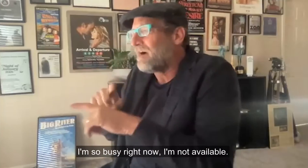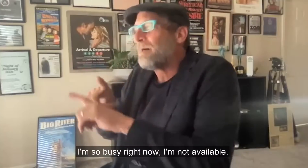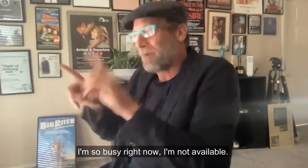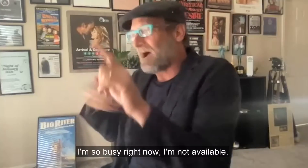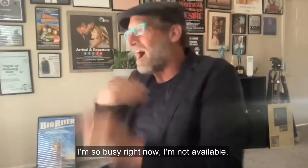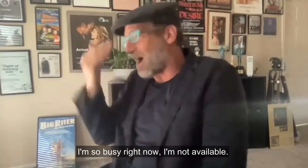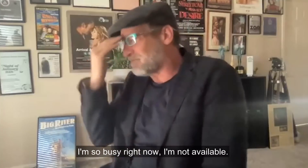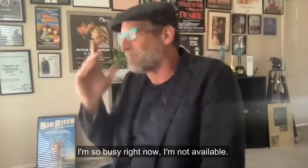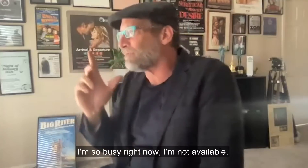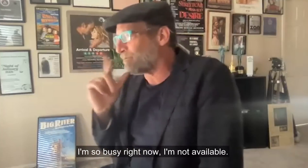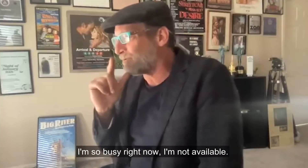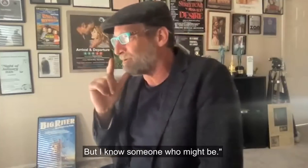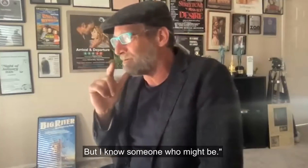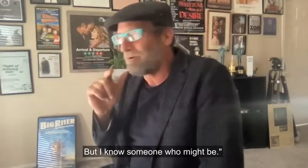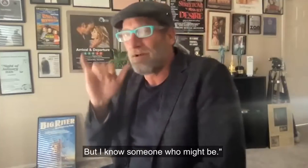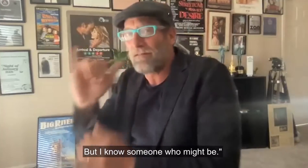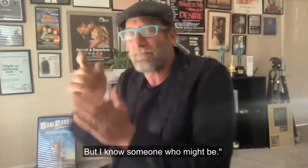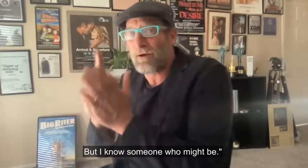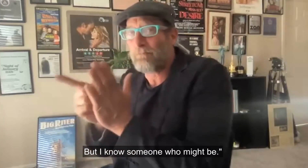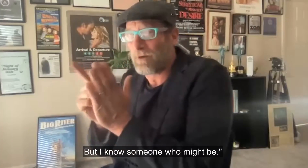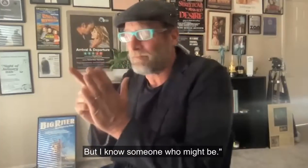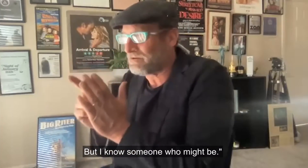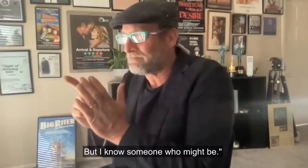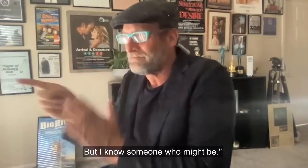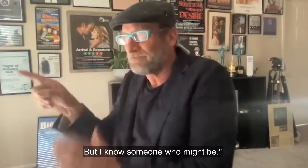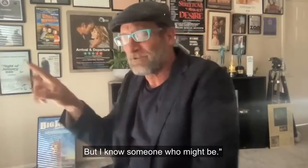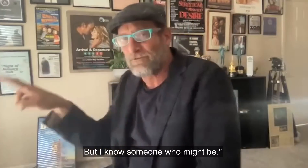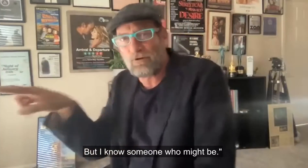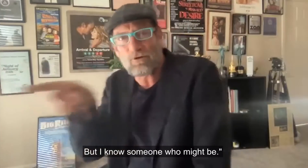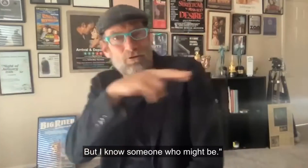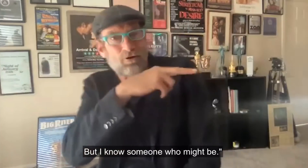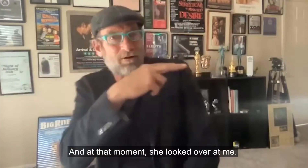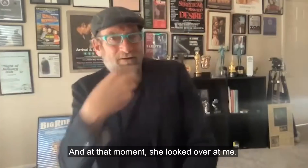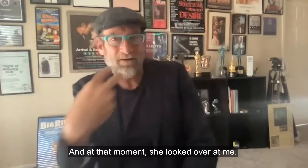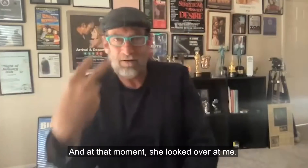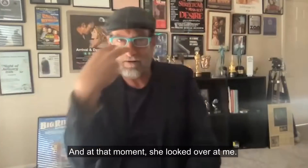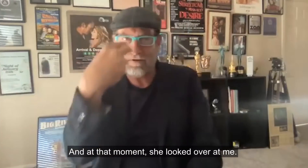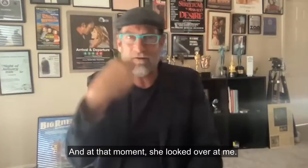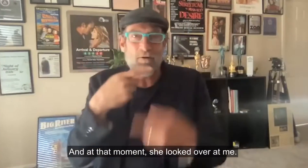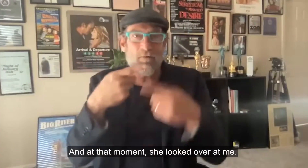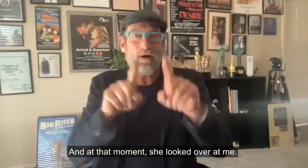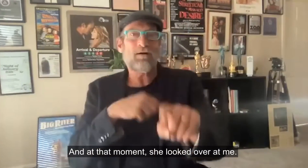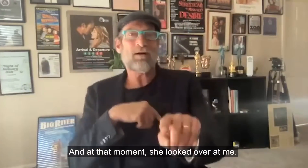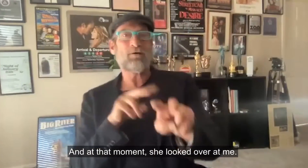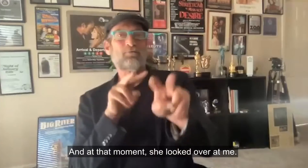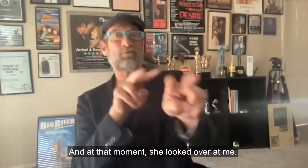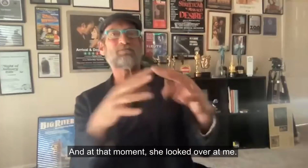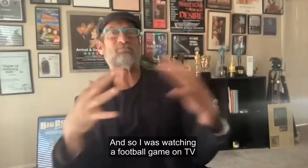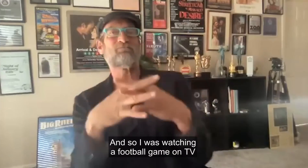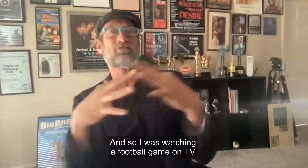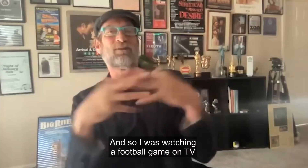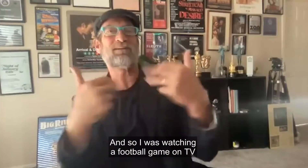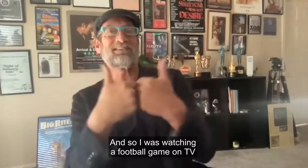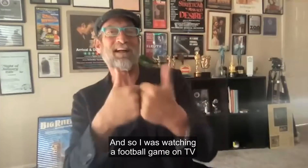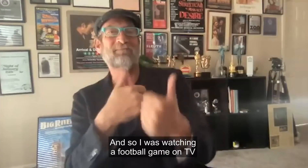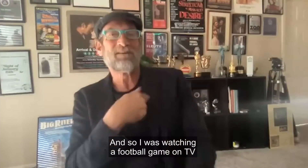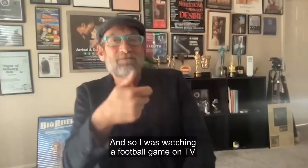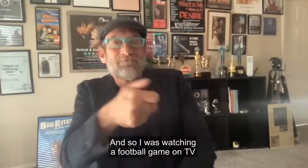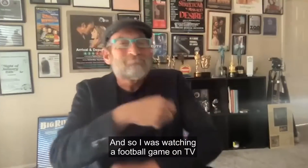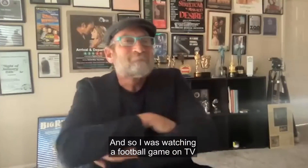now. I'm not available, but I know someone who might be. And at that moment, she looked over at me. And so I was watching a football game on